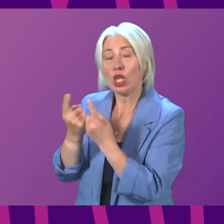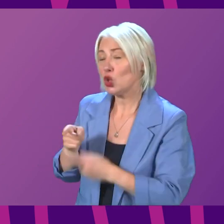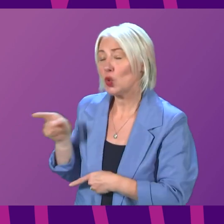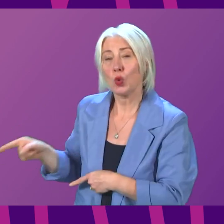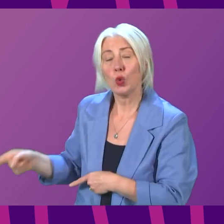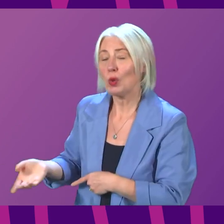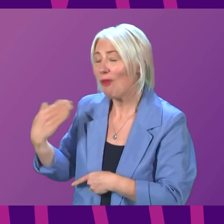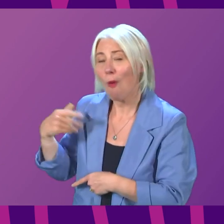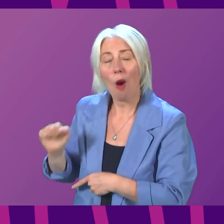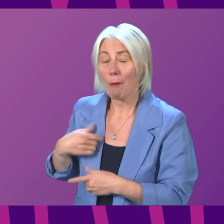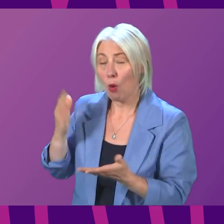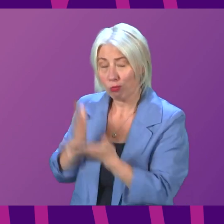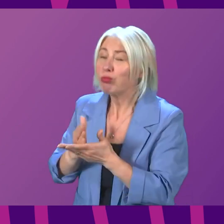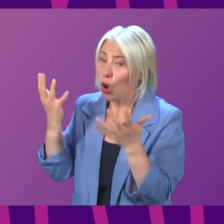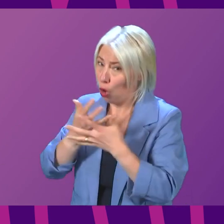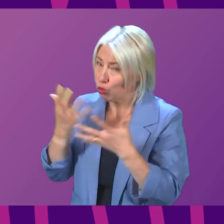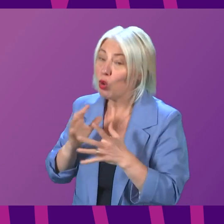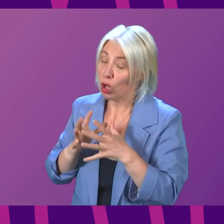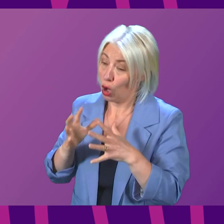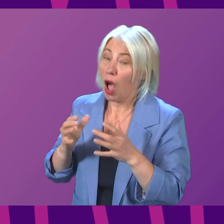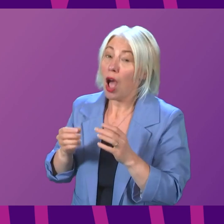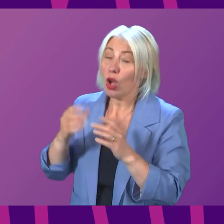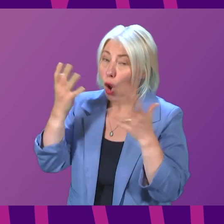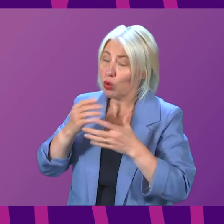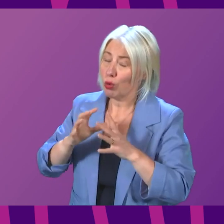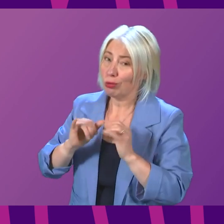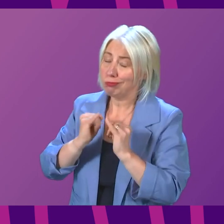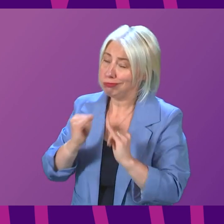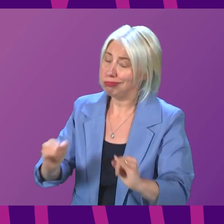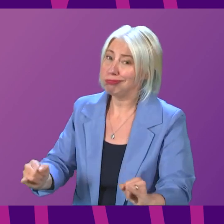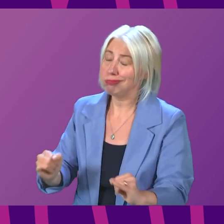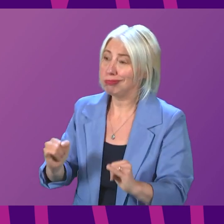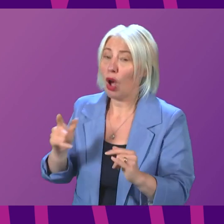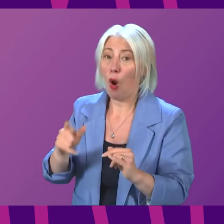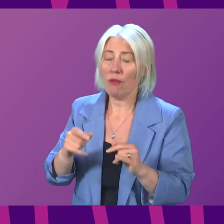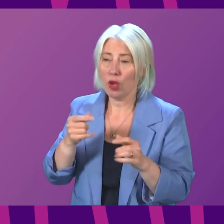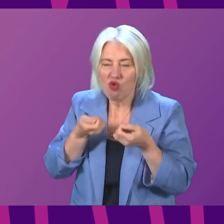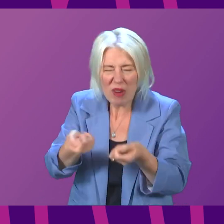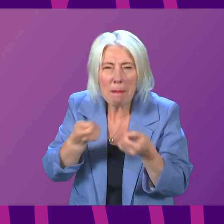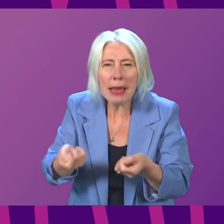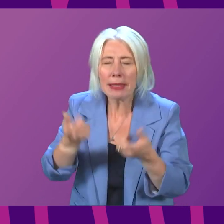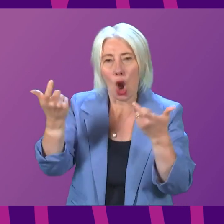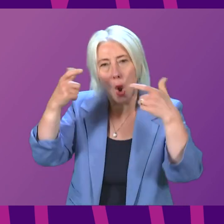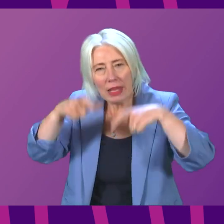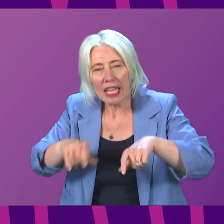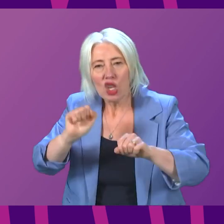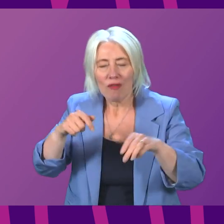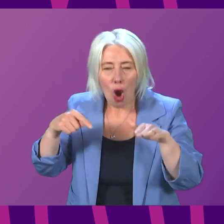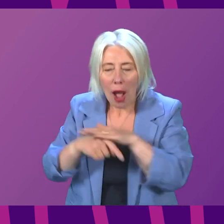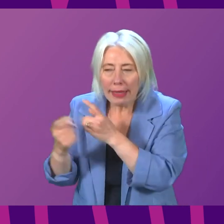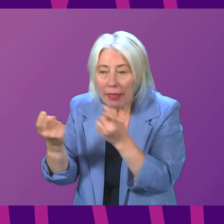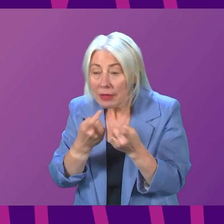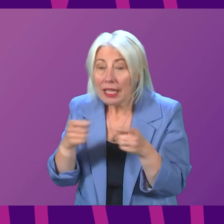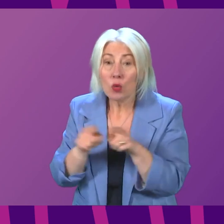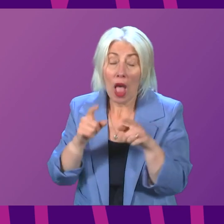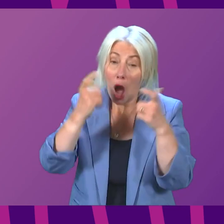our very real concerns and growing concerns over accommodation and treatment of asylum seekers. And that includes accommodation and appropriate support,